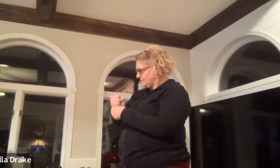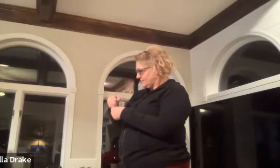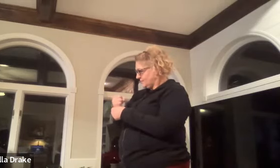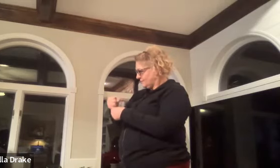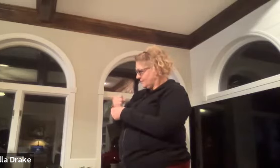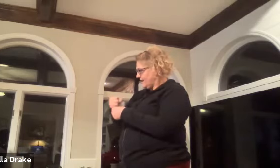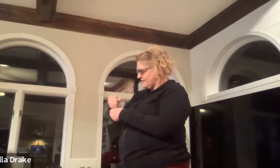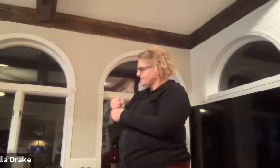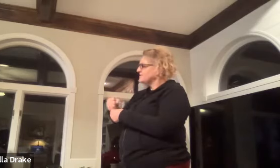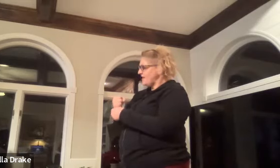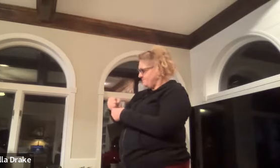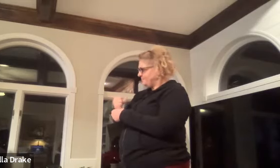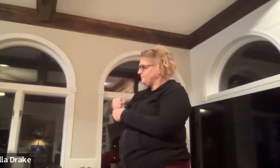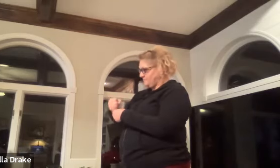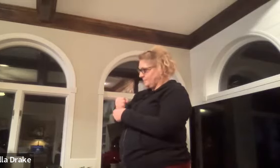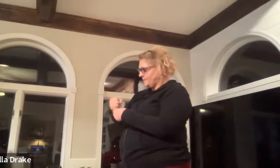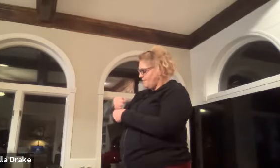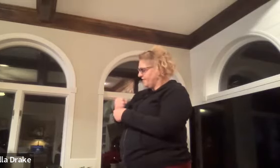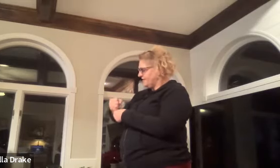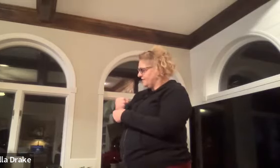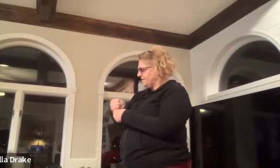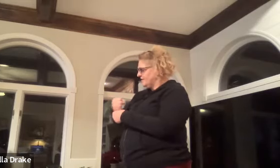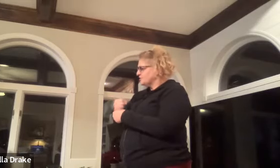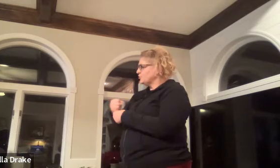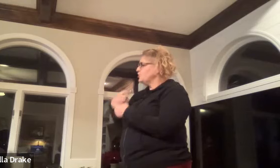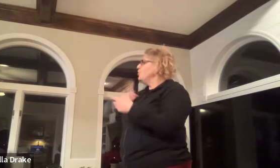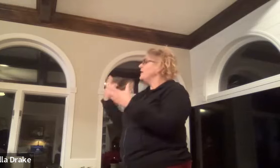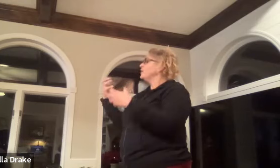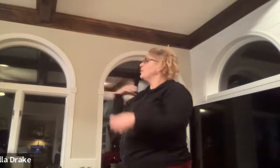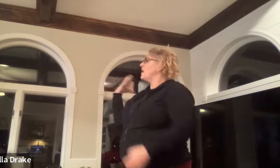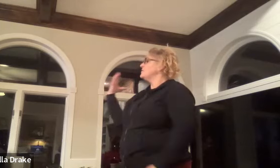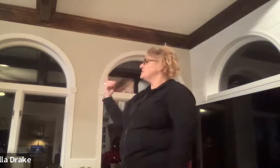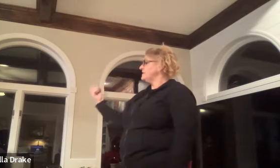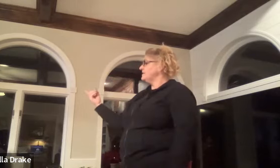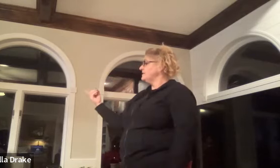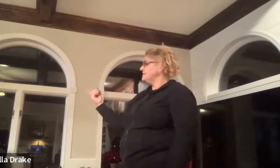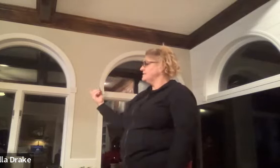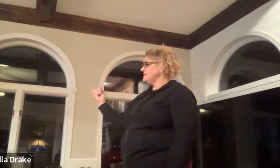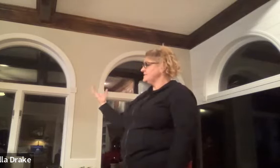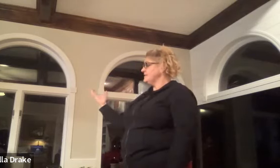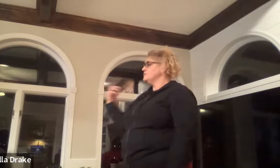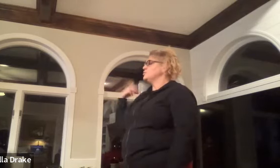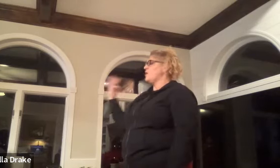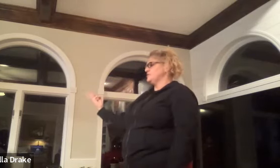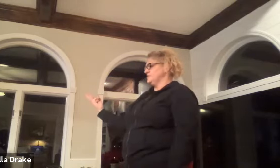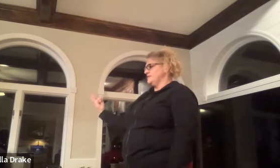yeah yeah it's fine so you want to go to washington dc or just washington